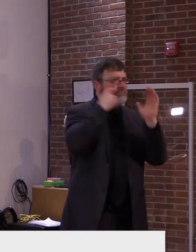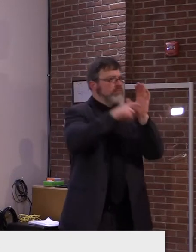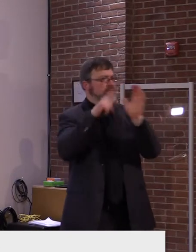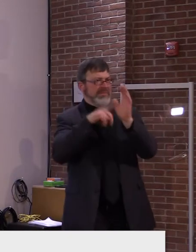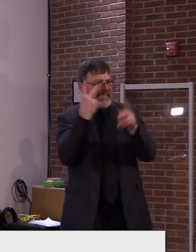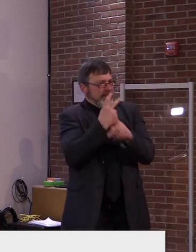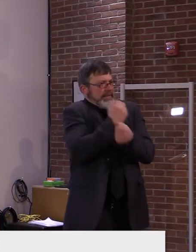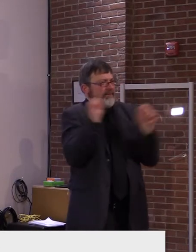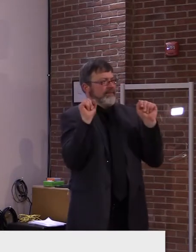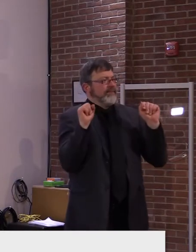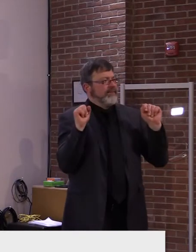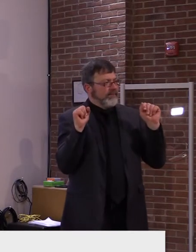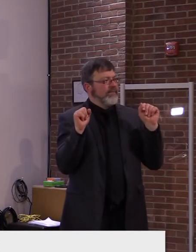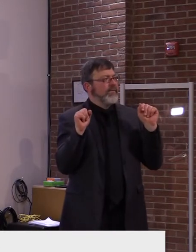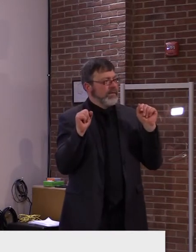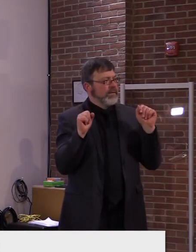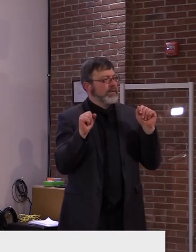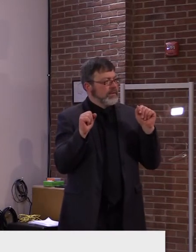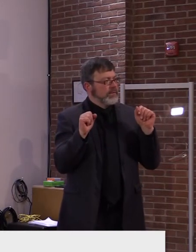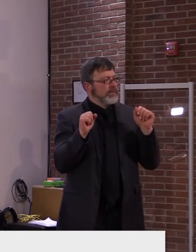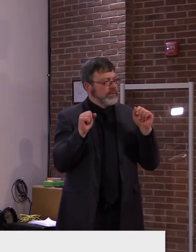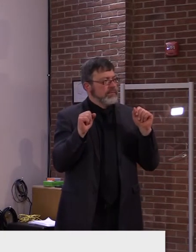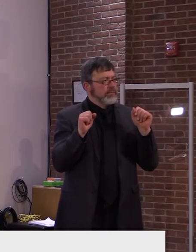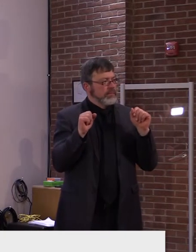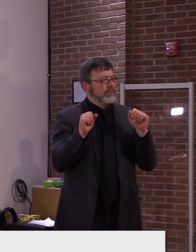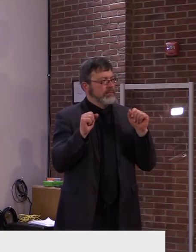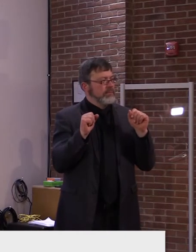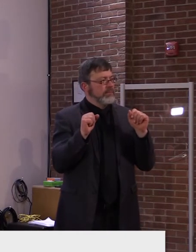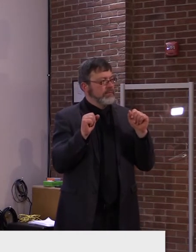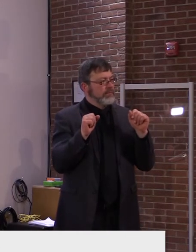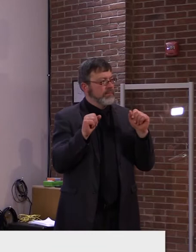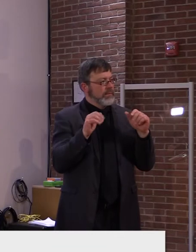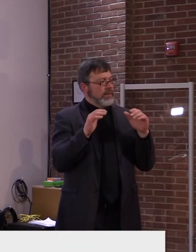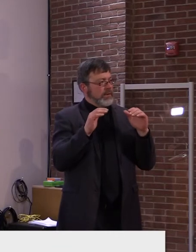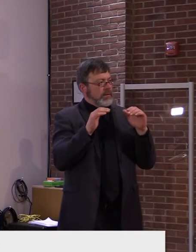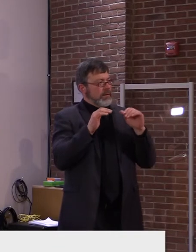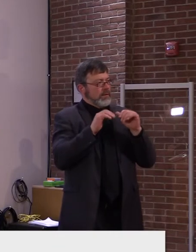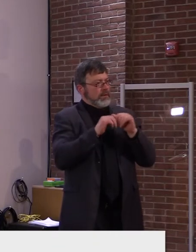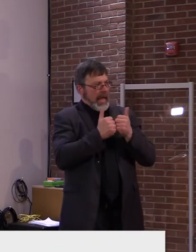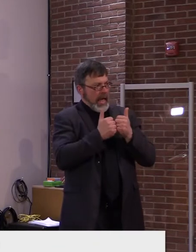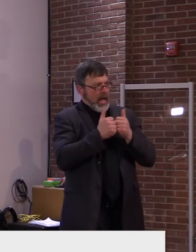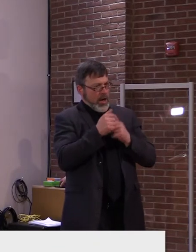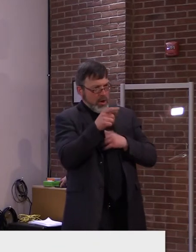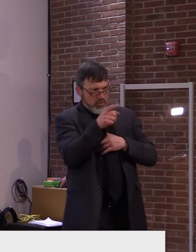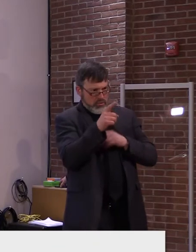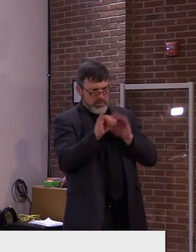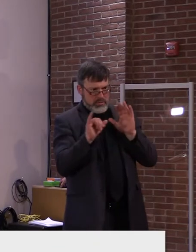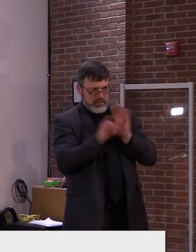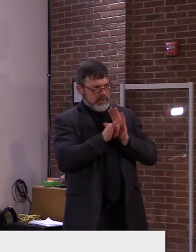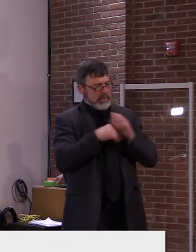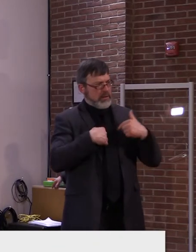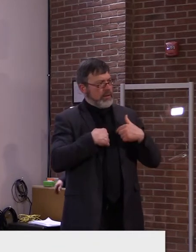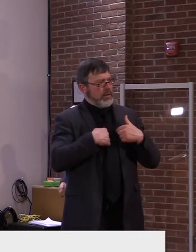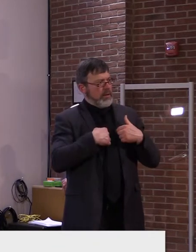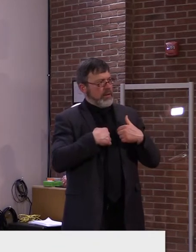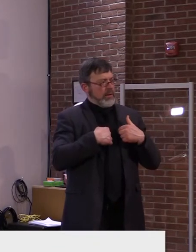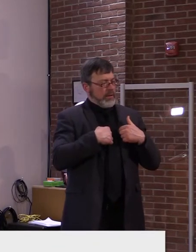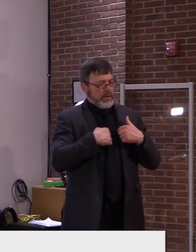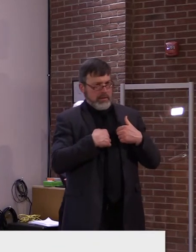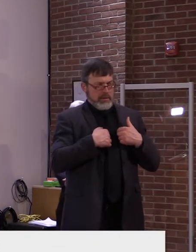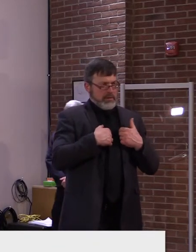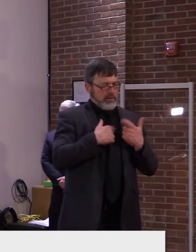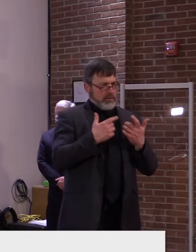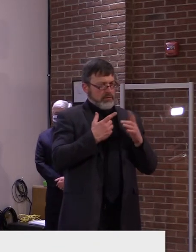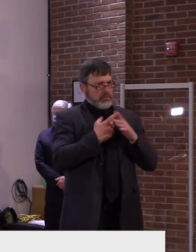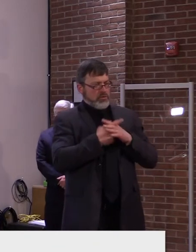These symptoms can be confused with the flu. Go outside immediately to get fresh air, then dial 9-1-1